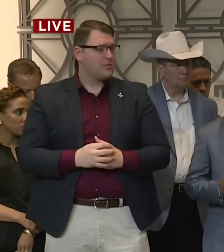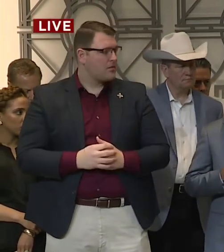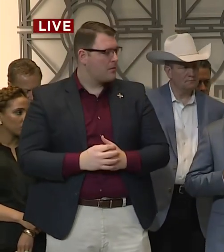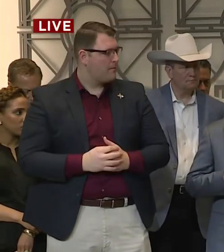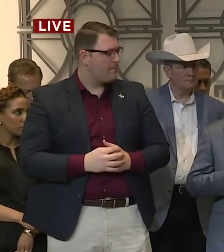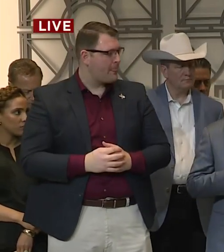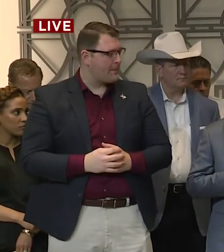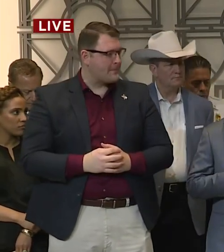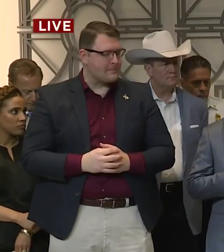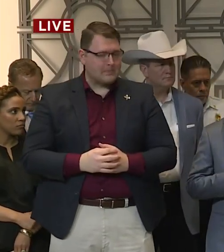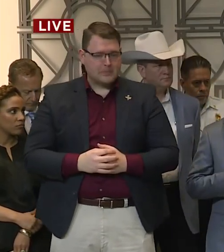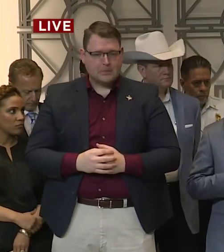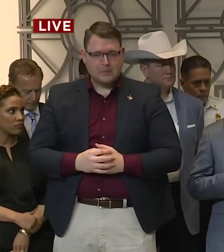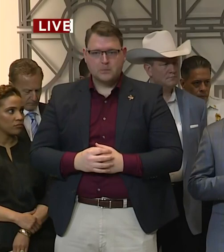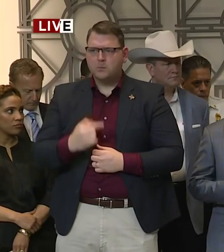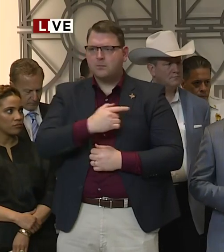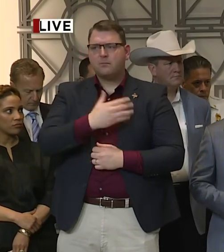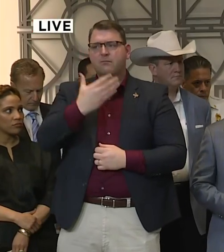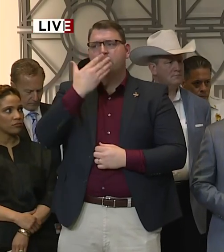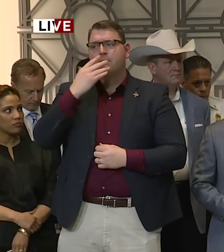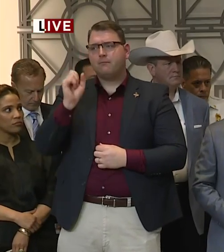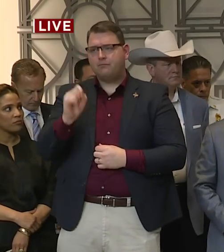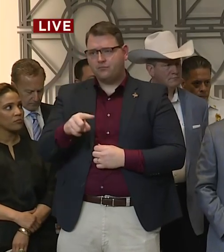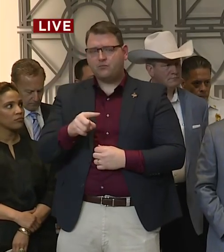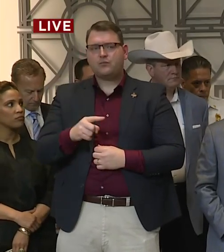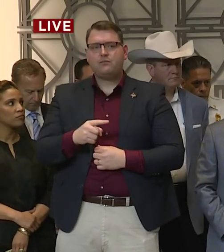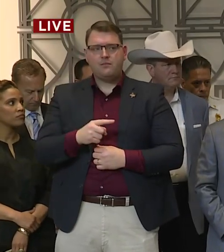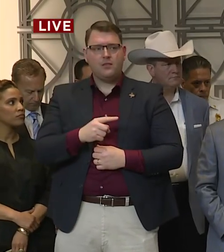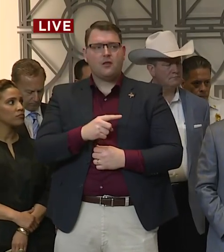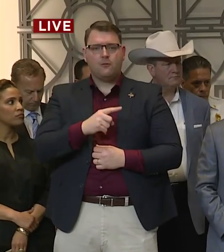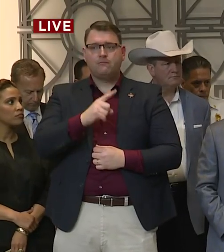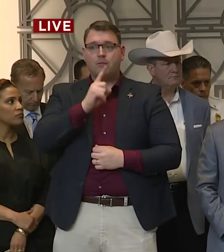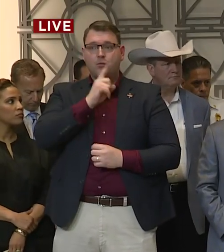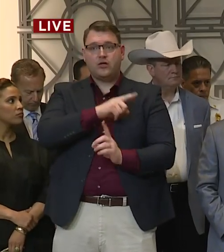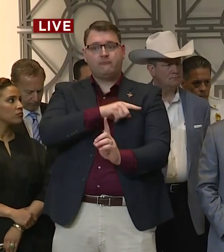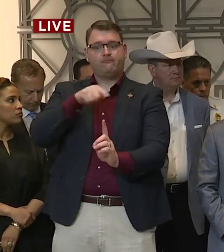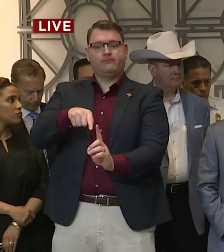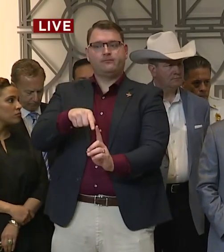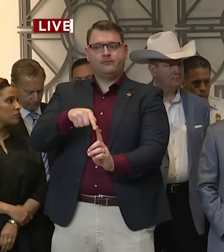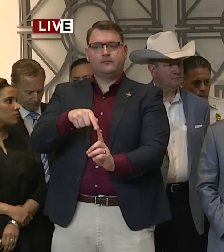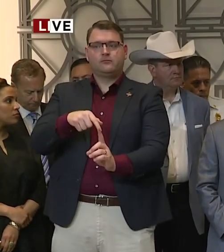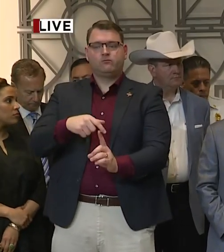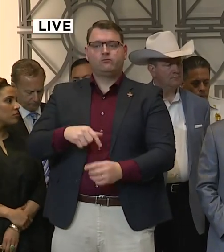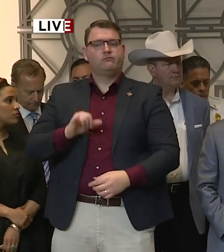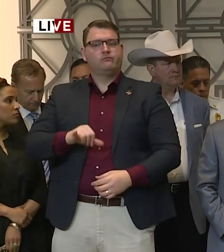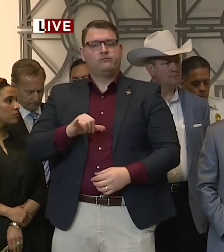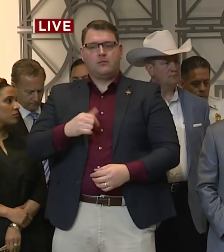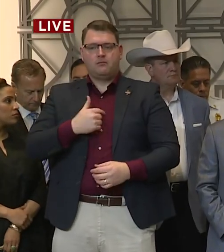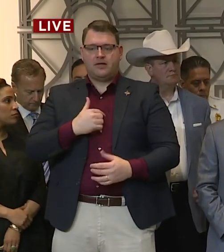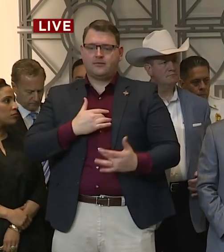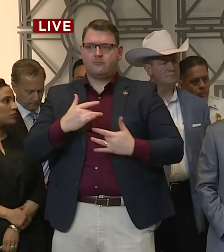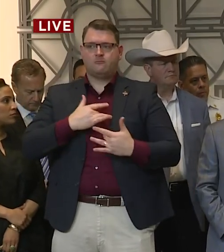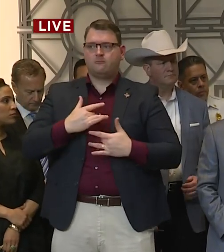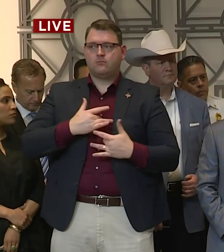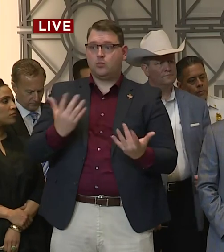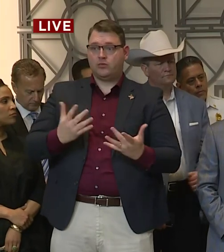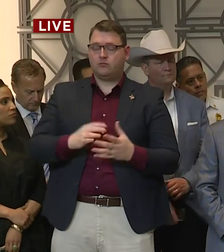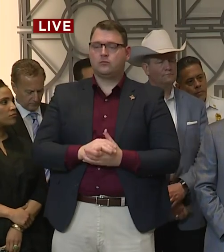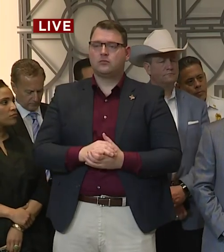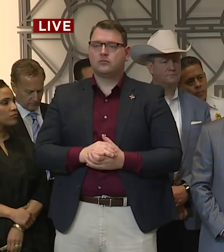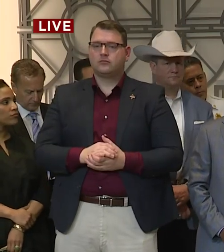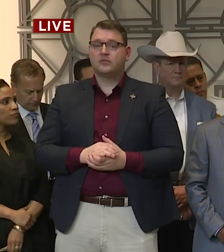Shaw. And I want to point out, this is a great question. It really kind of goes to the crux of what I worry about. And so we have been working closely with the health systems.